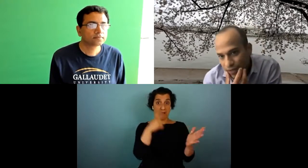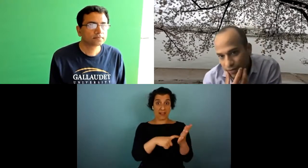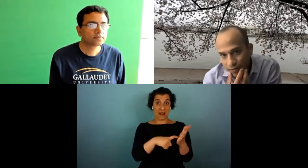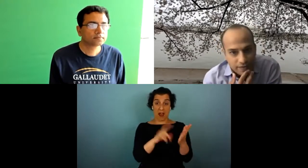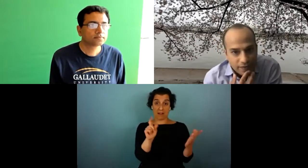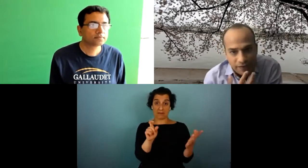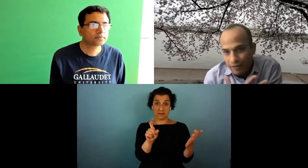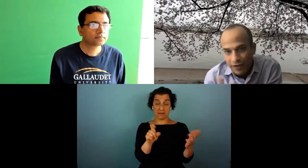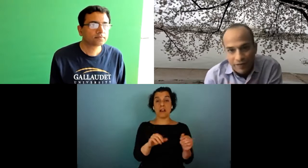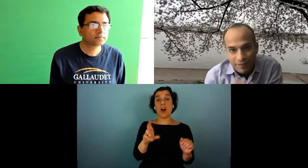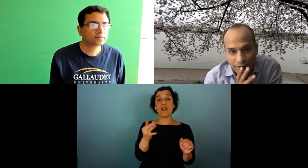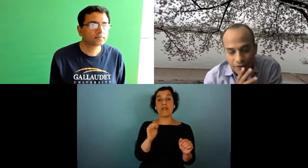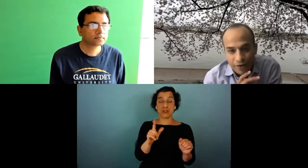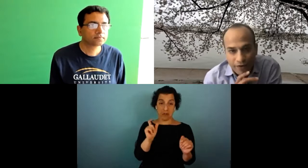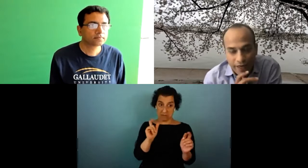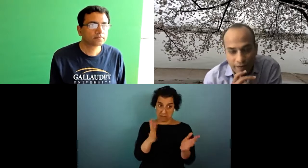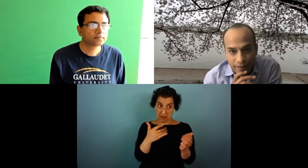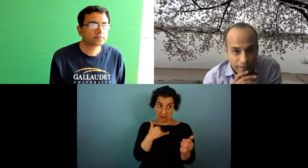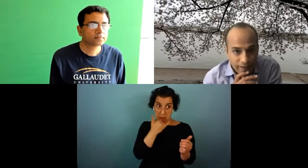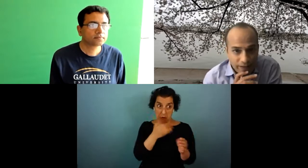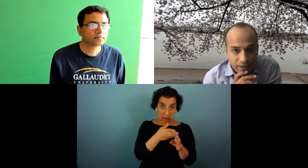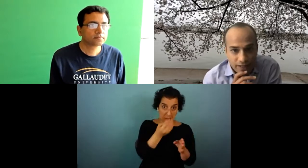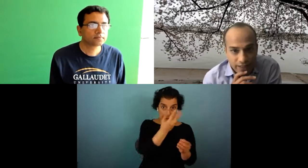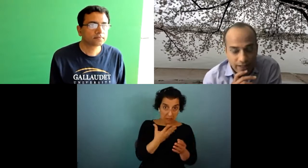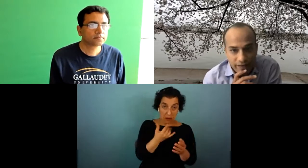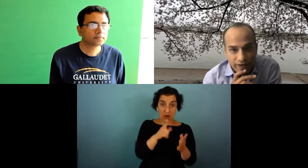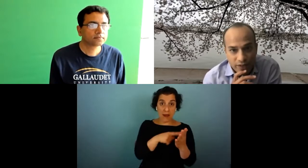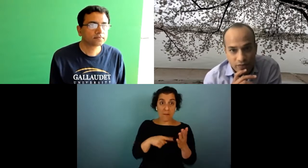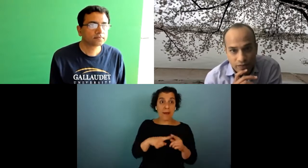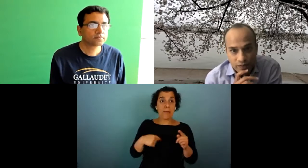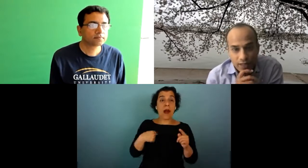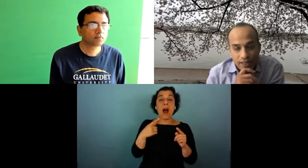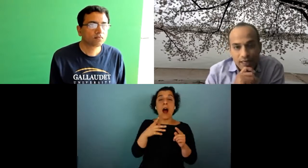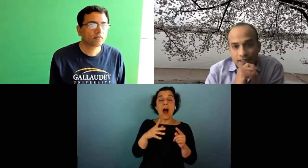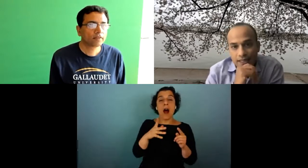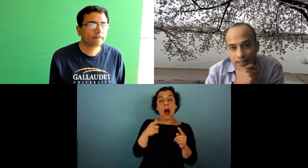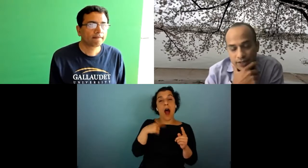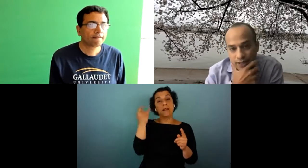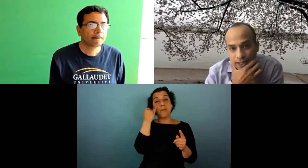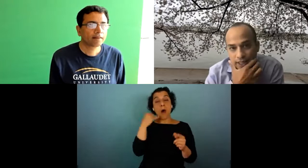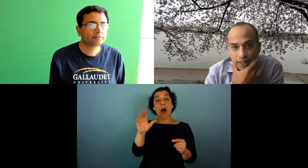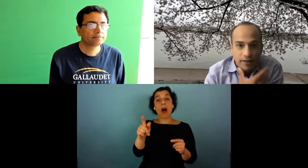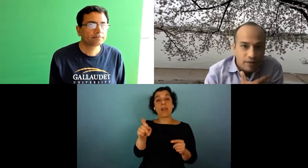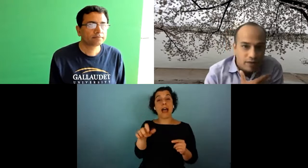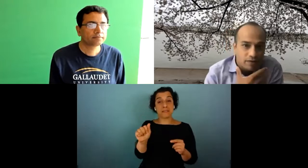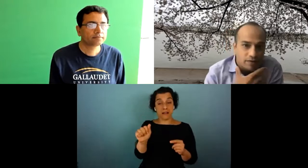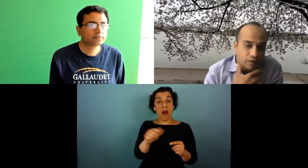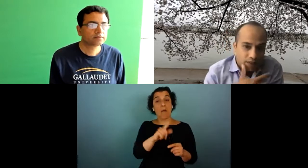rachel correct me if i'm on the wrong crack well but my thought is i think if i was to ask alexa i could just say